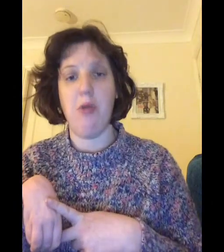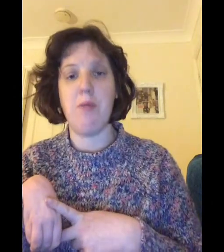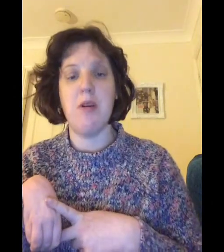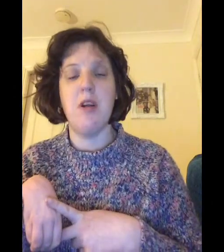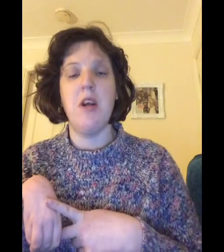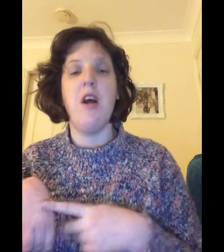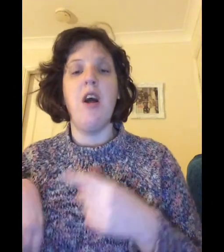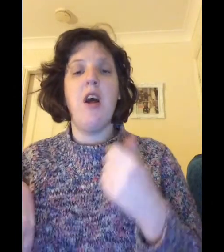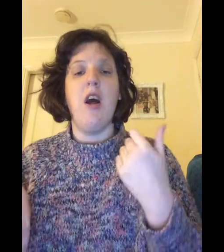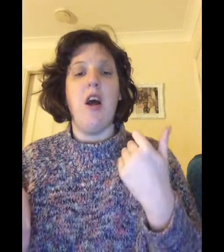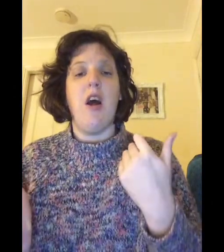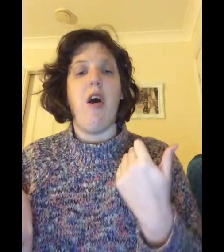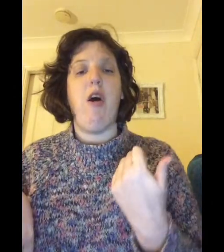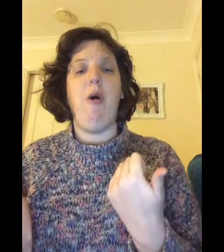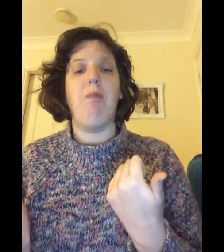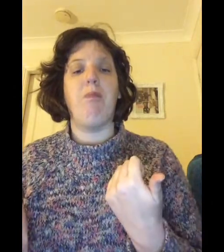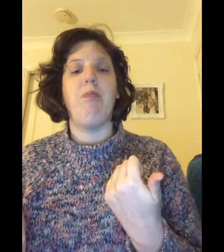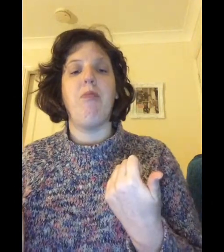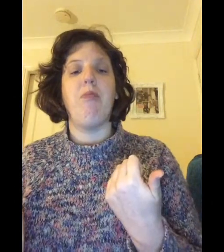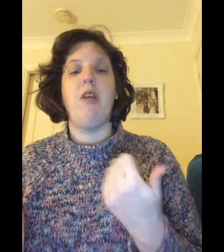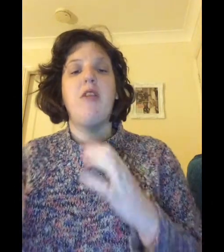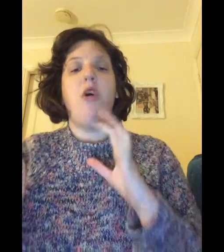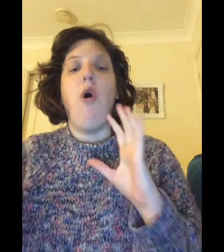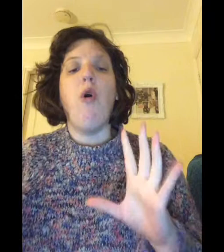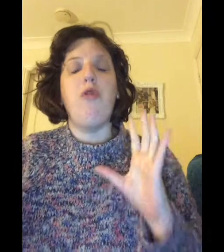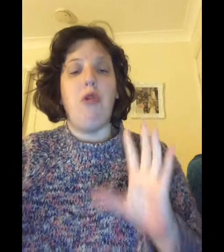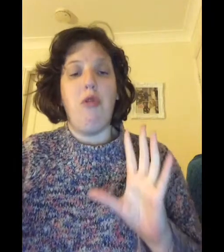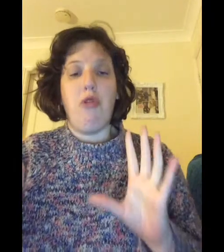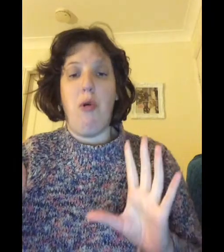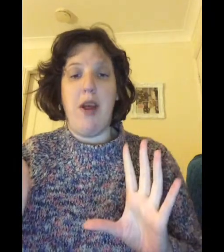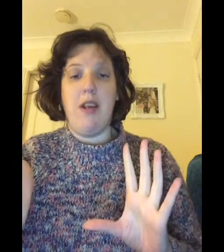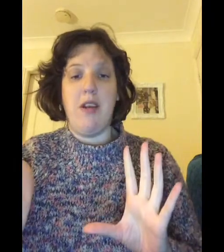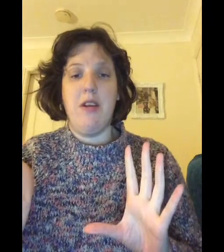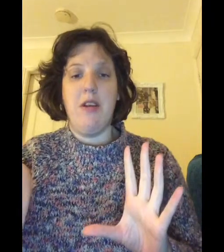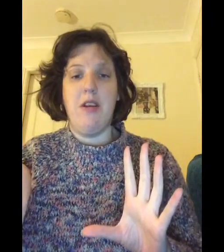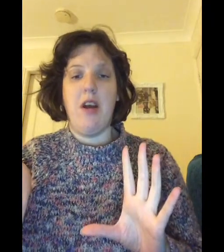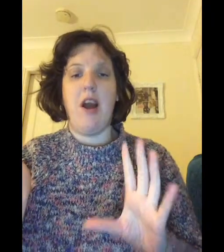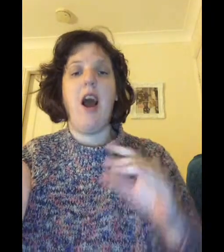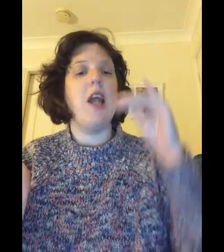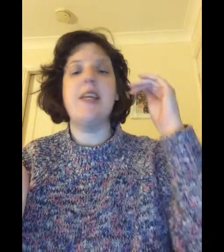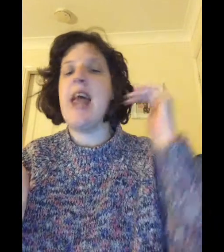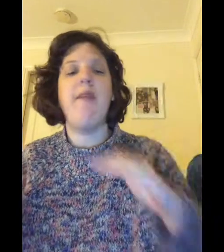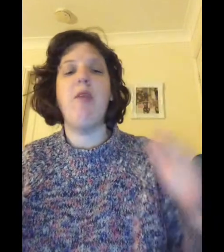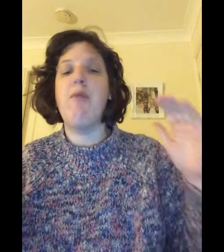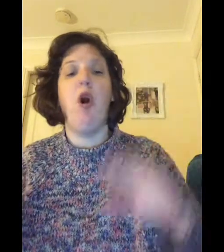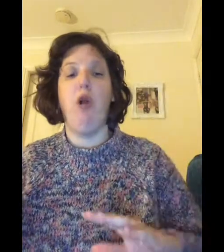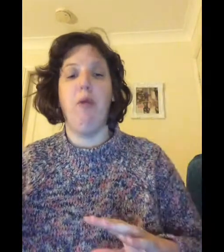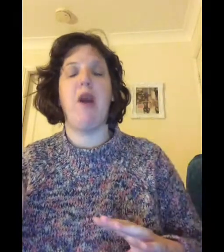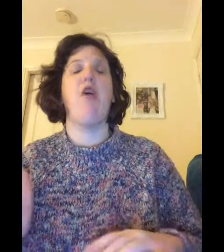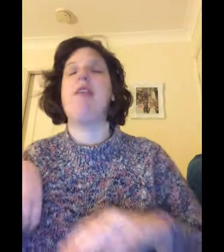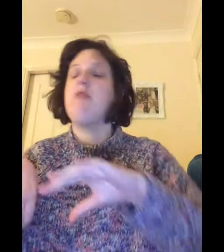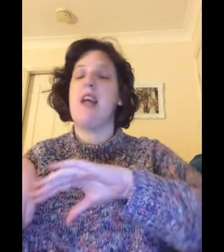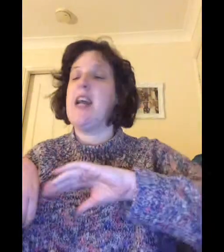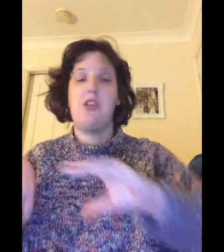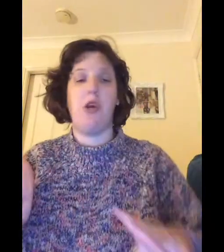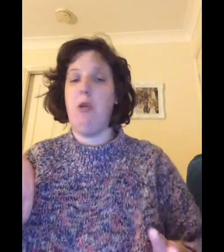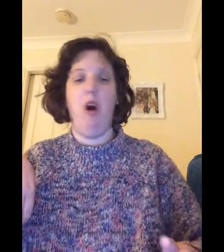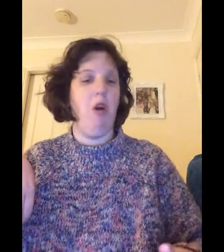um there's all sorts coming i can't name them all because it would take too long